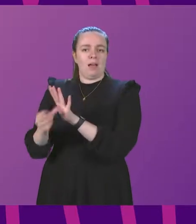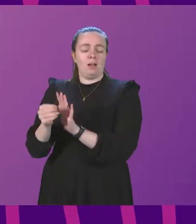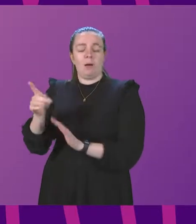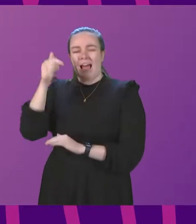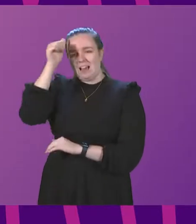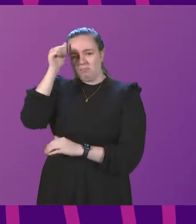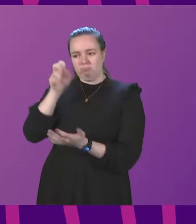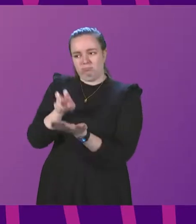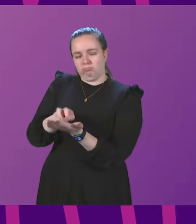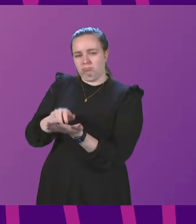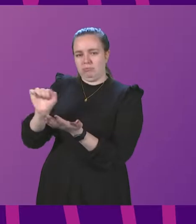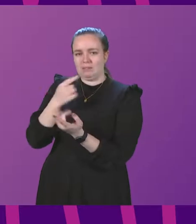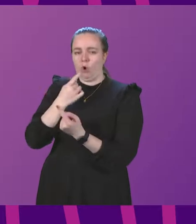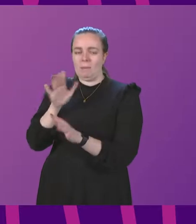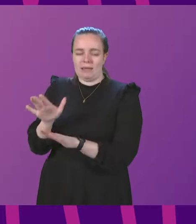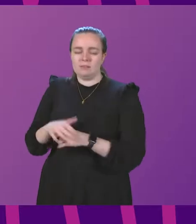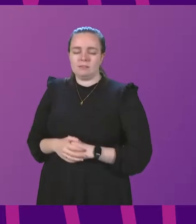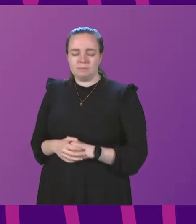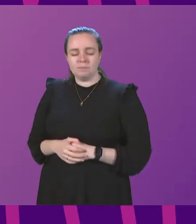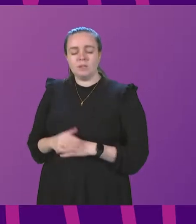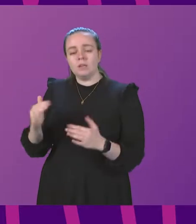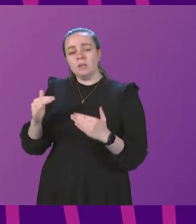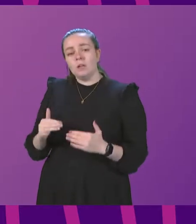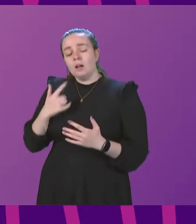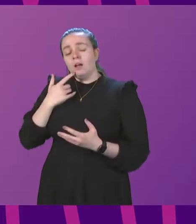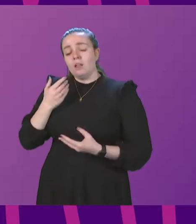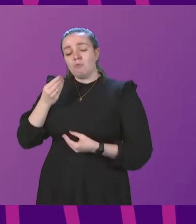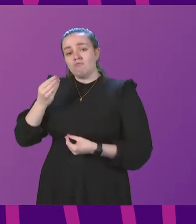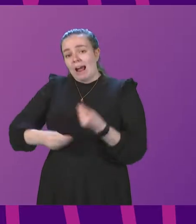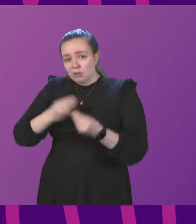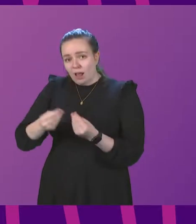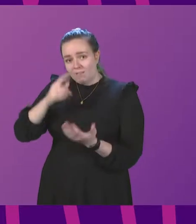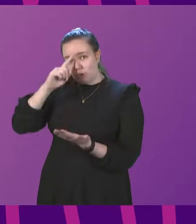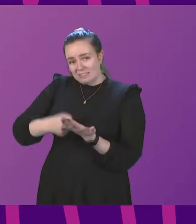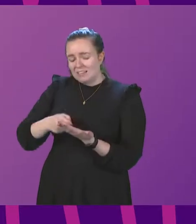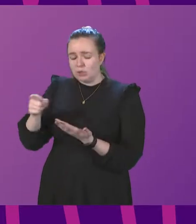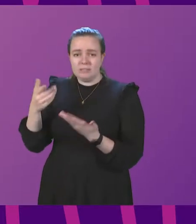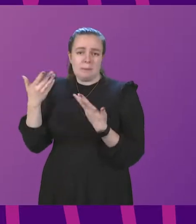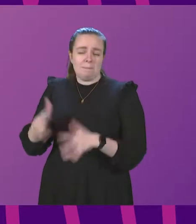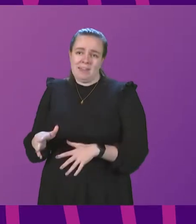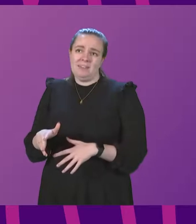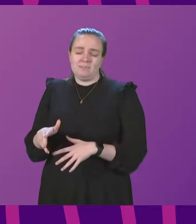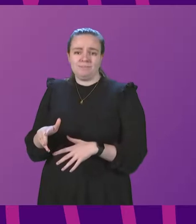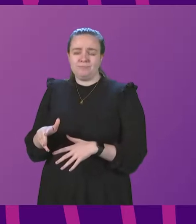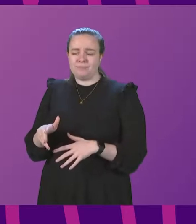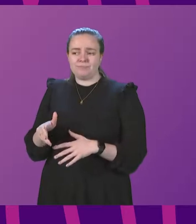I know his comments on that. The rationale for all of the decisions has been one that has been went through with the